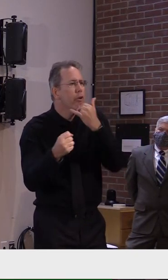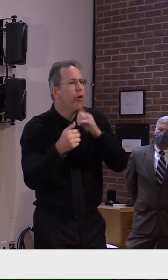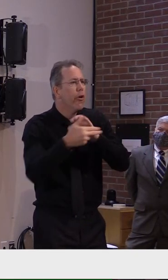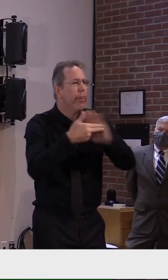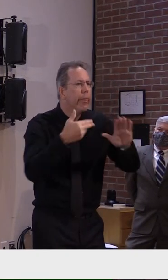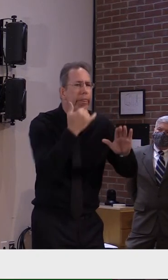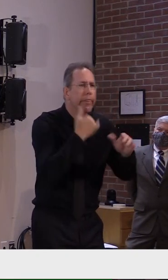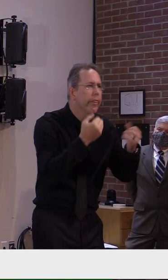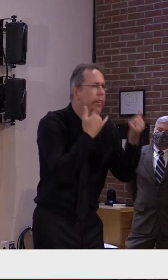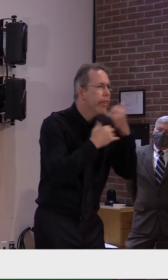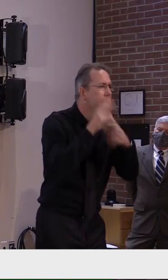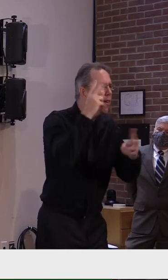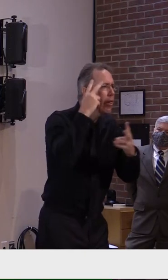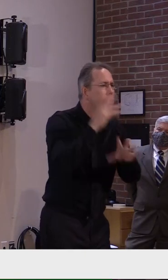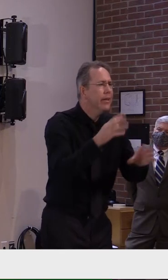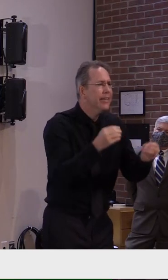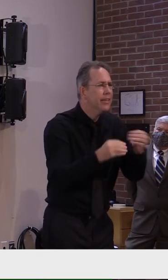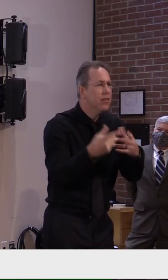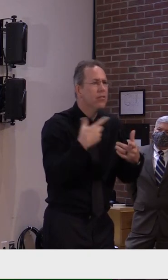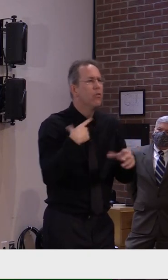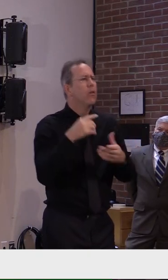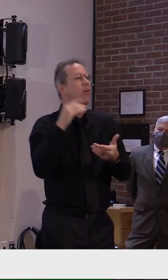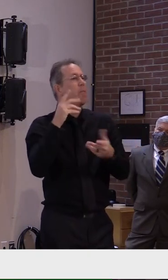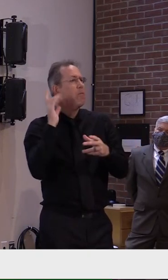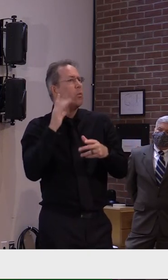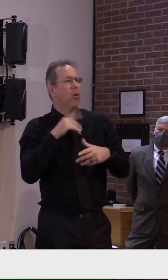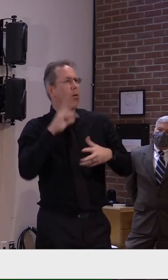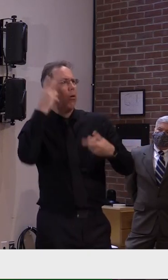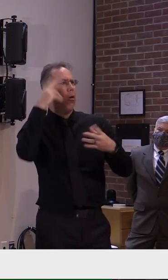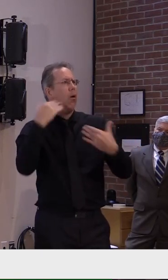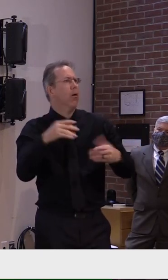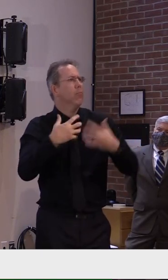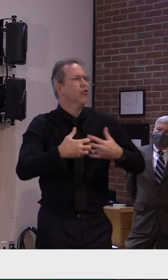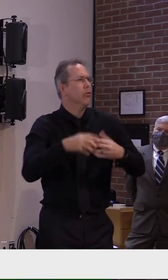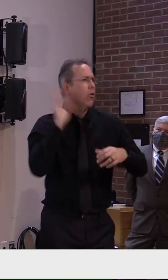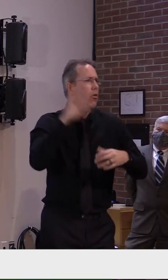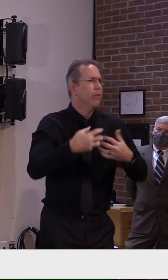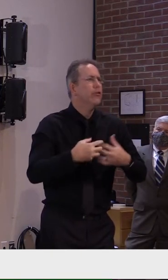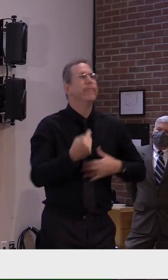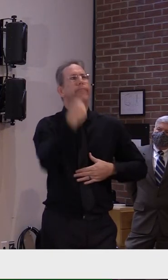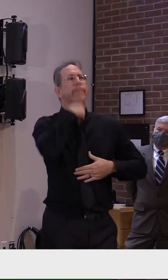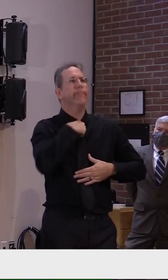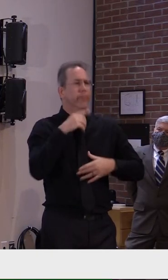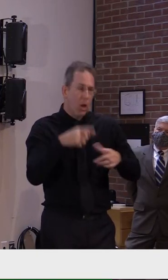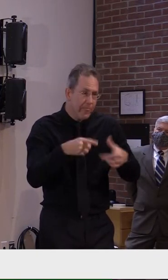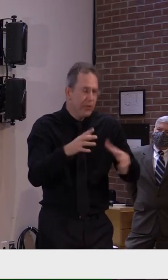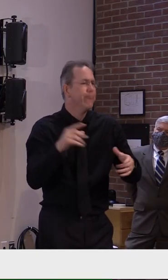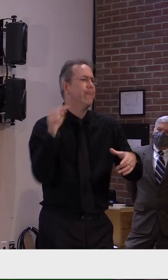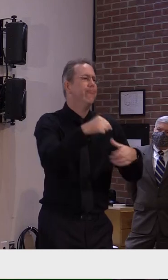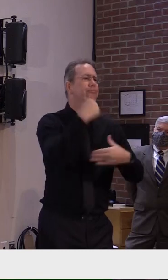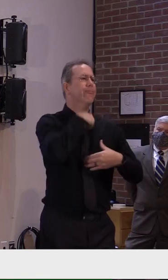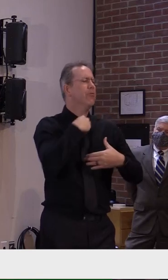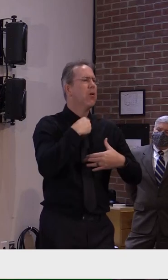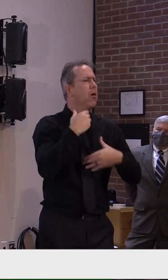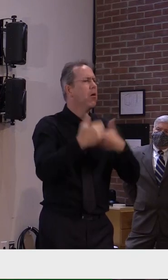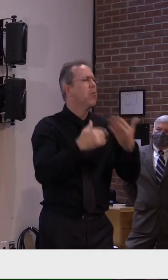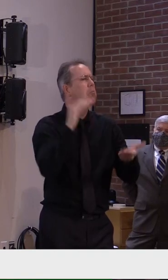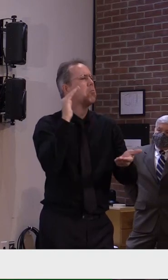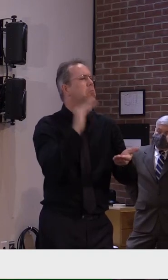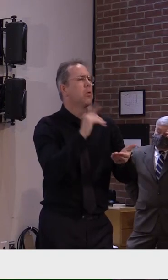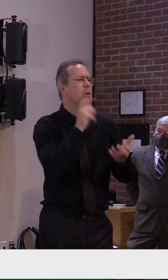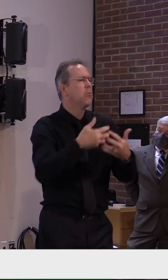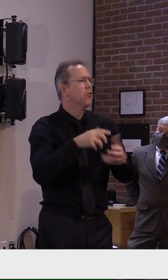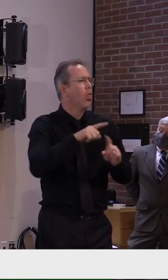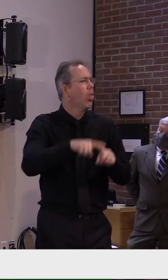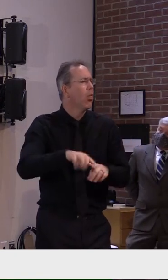I'll just mention one thing. There is a new emergency use authorization for the monoclonal